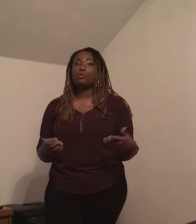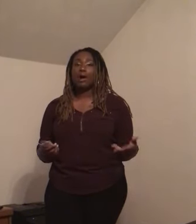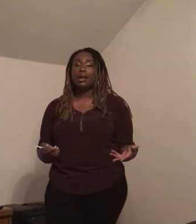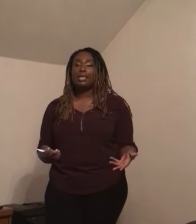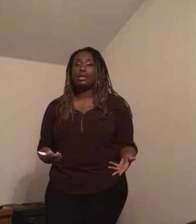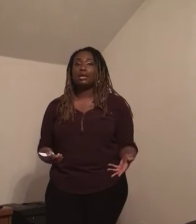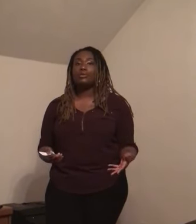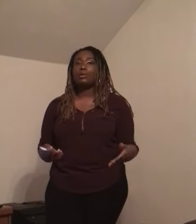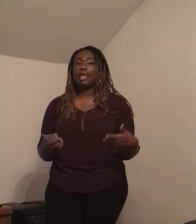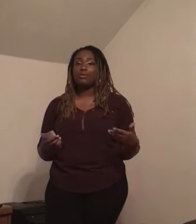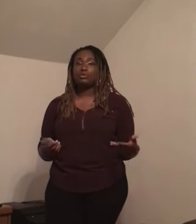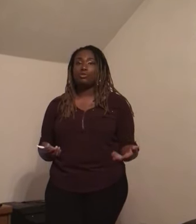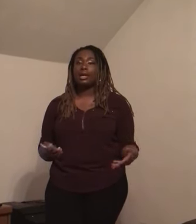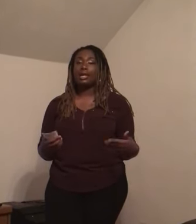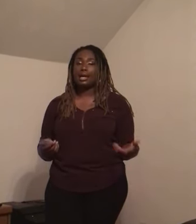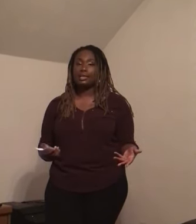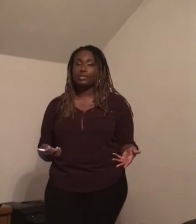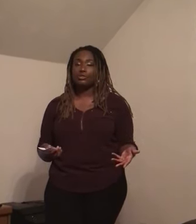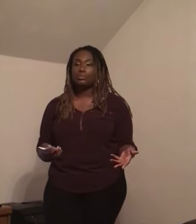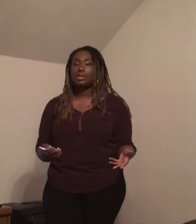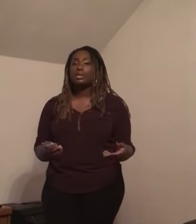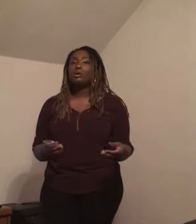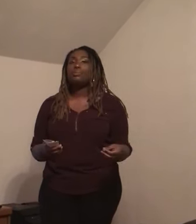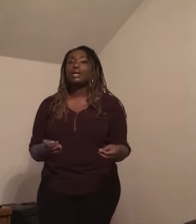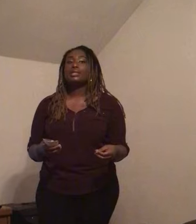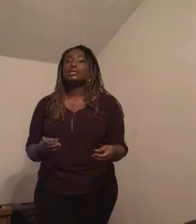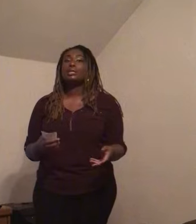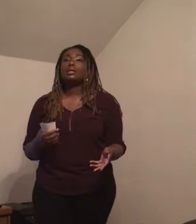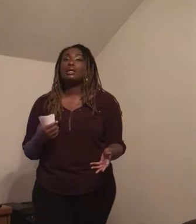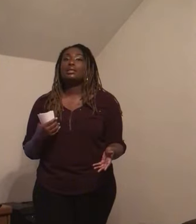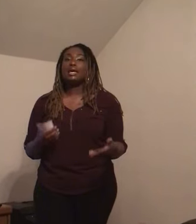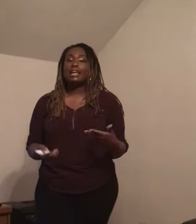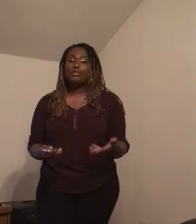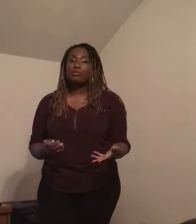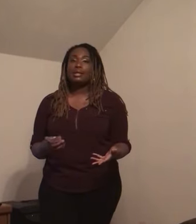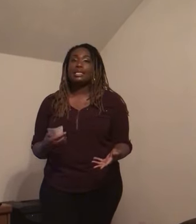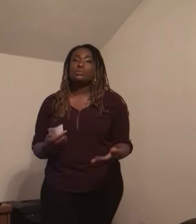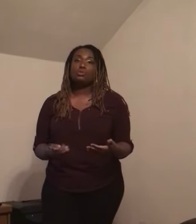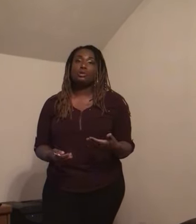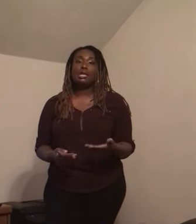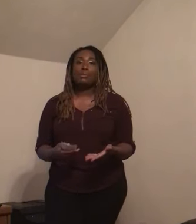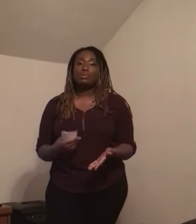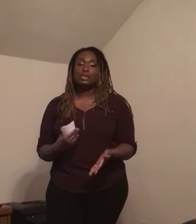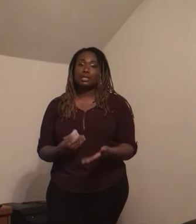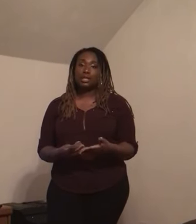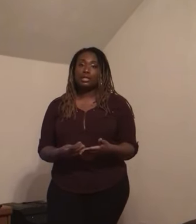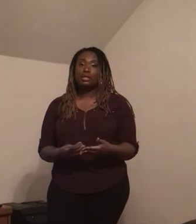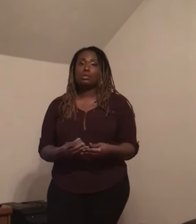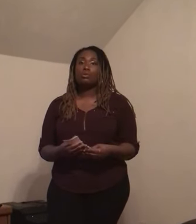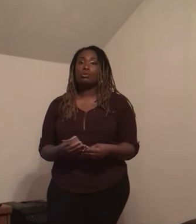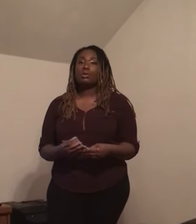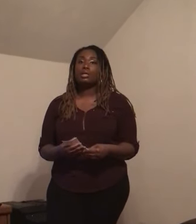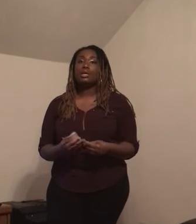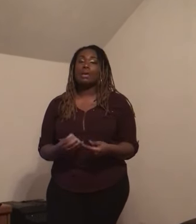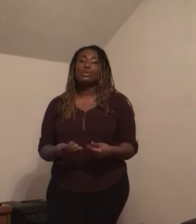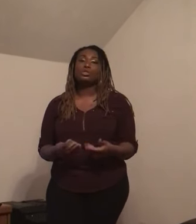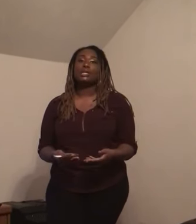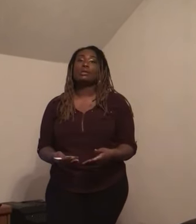required to take a language for an elective. But not everyone is born able to hear or able to hear